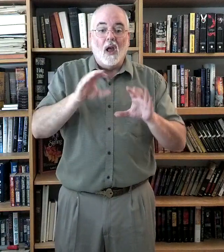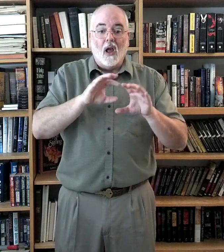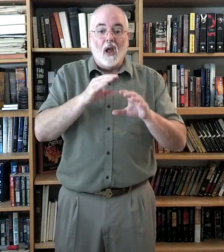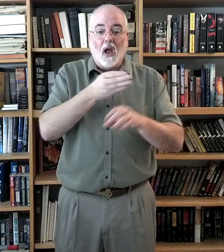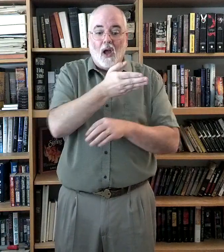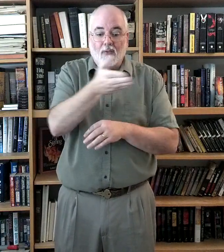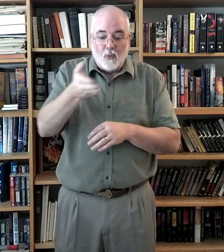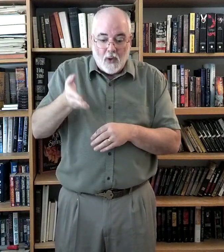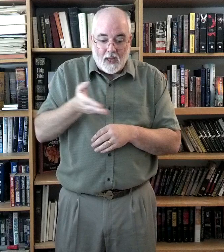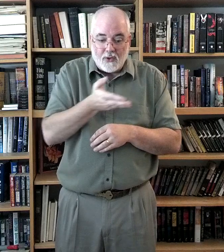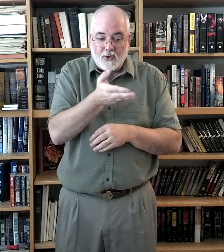of which.